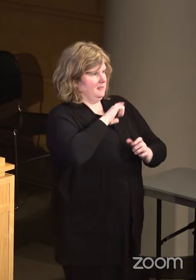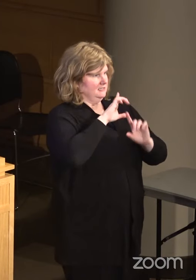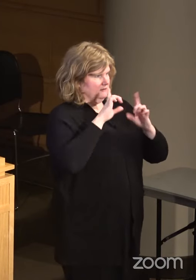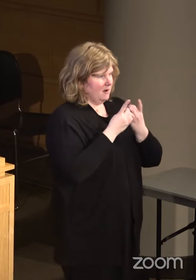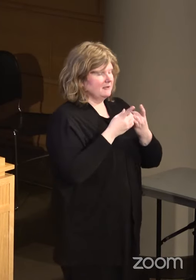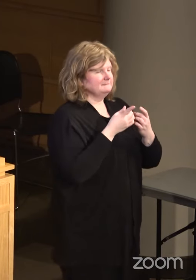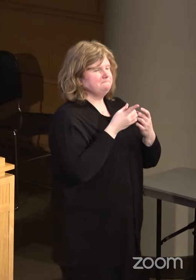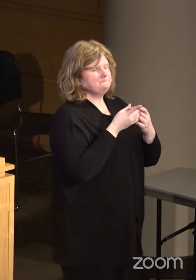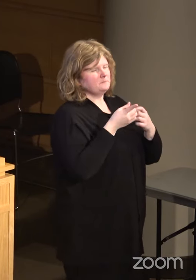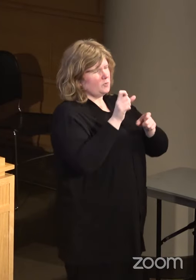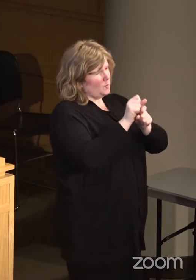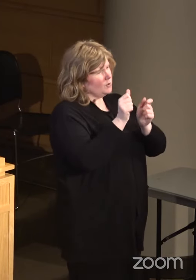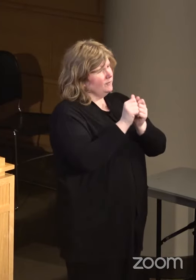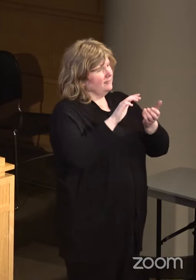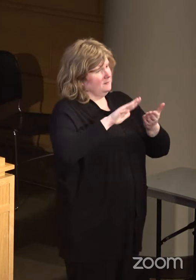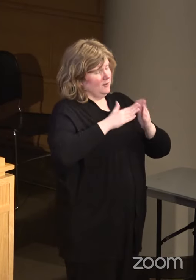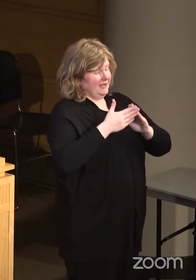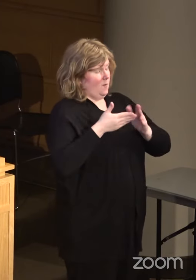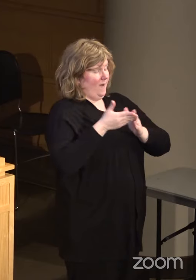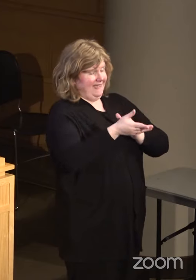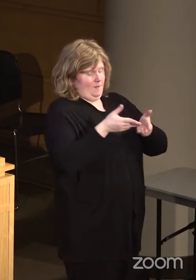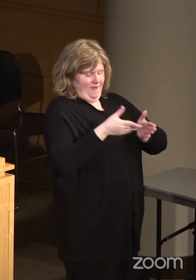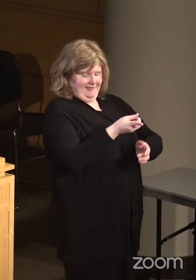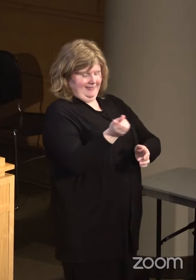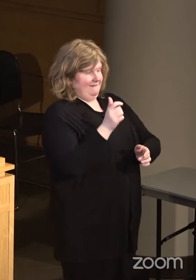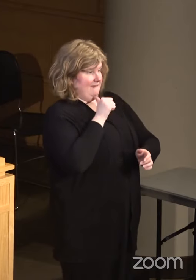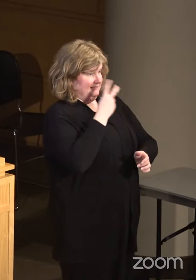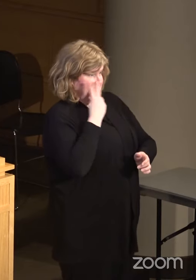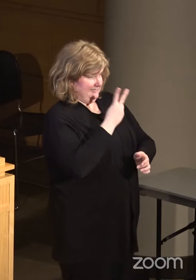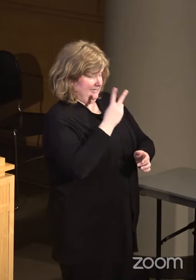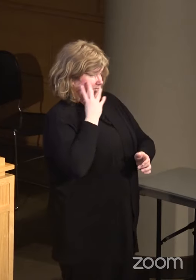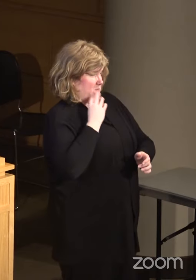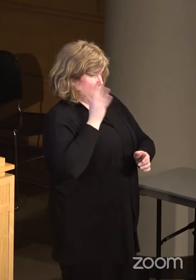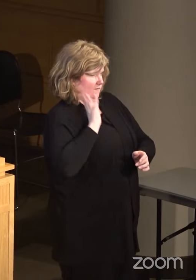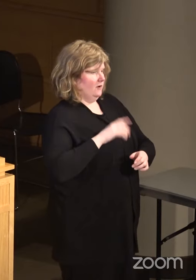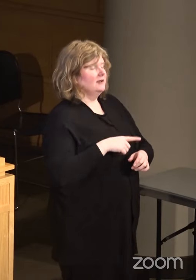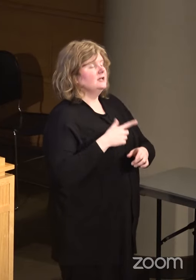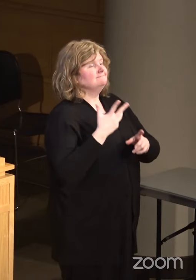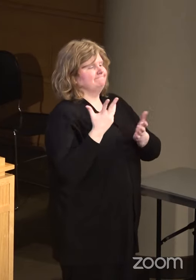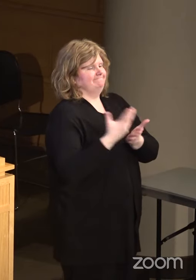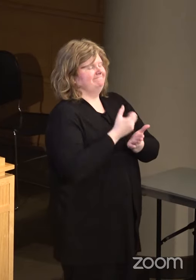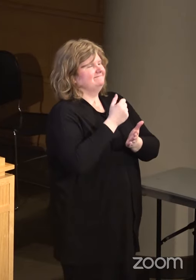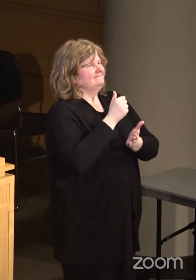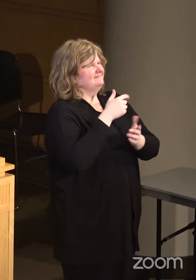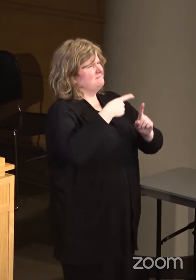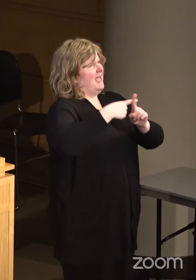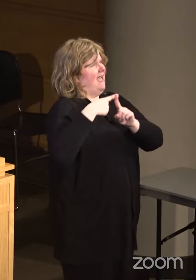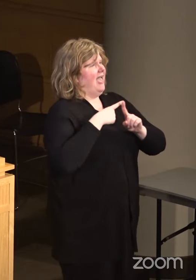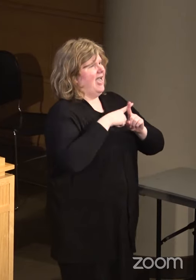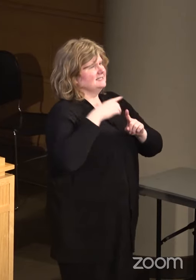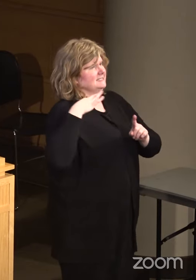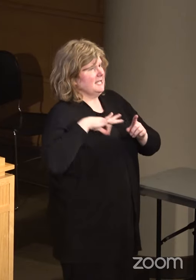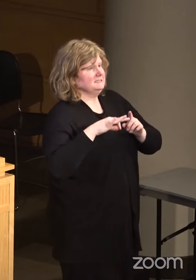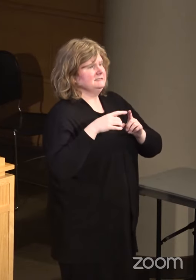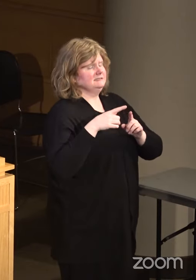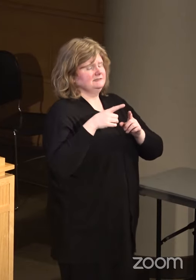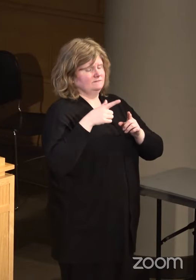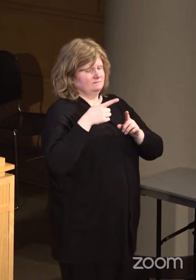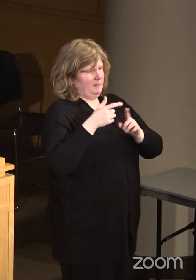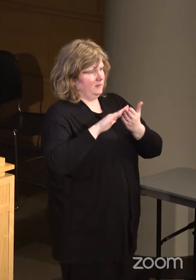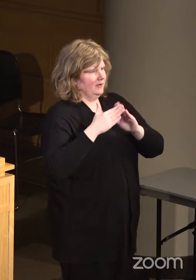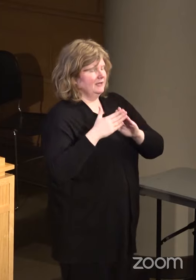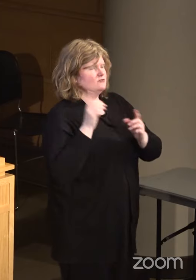that community hasn't seen before, in a way that actually uses the assets of the community in a way that reduces